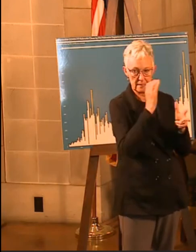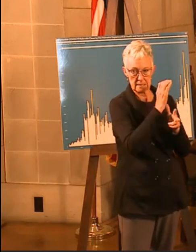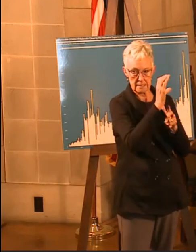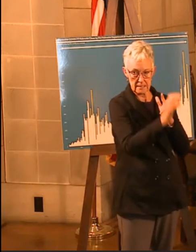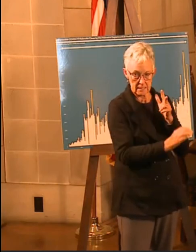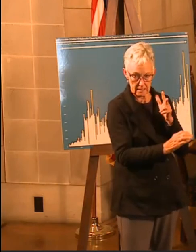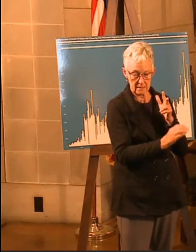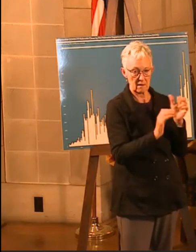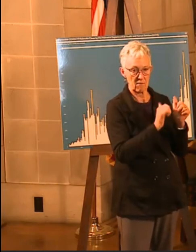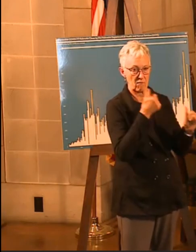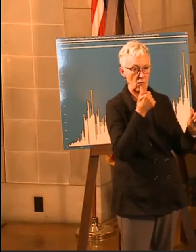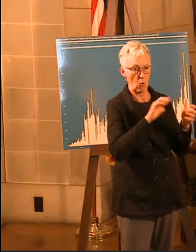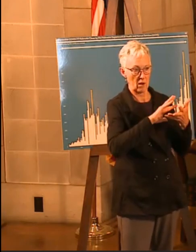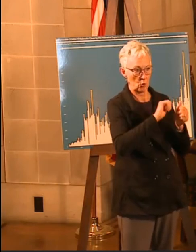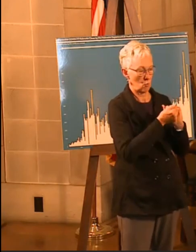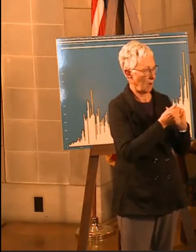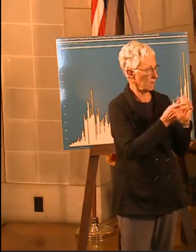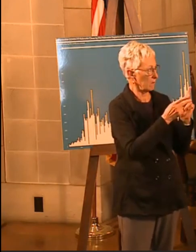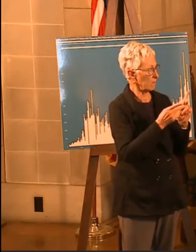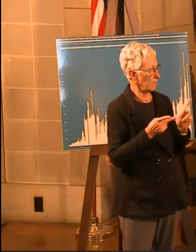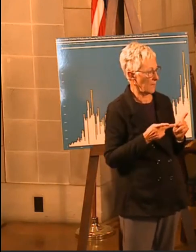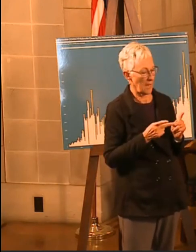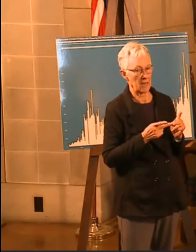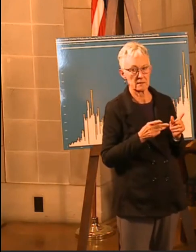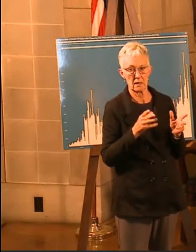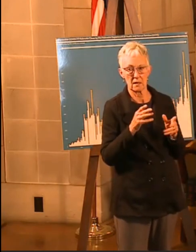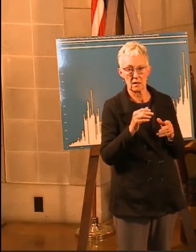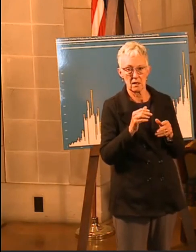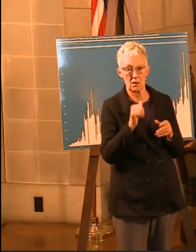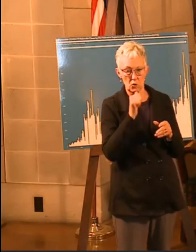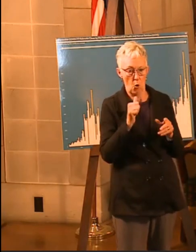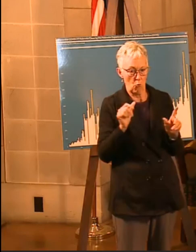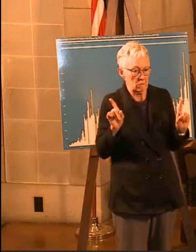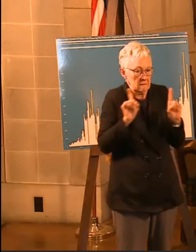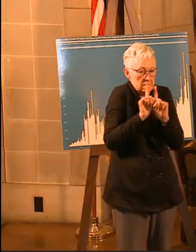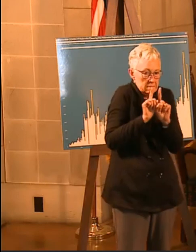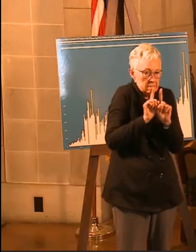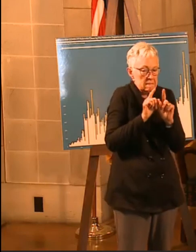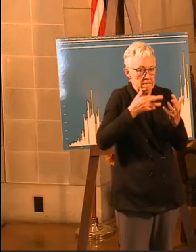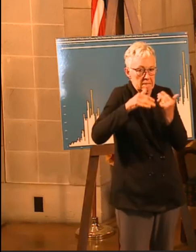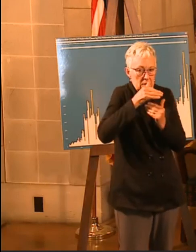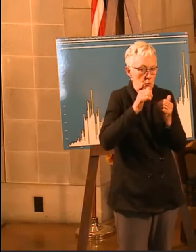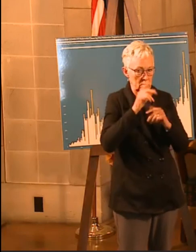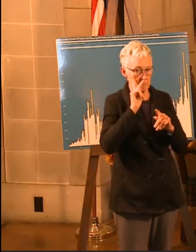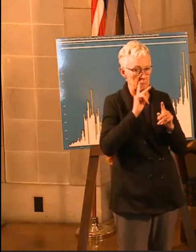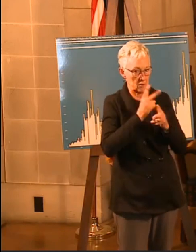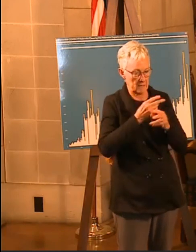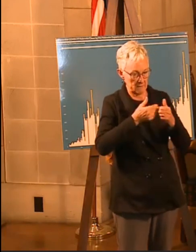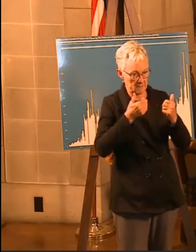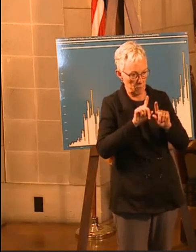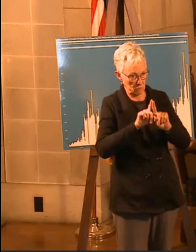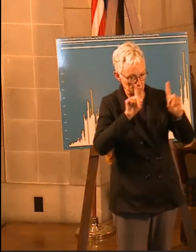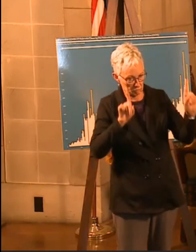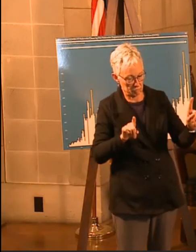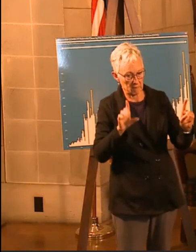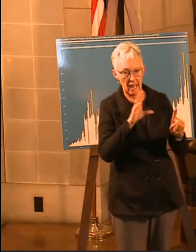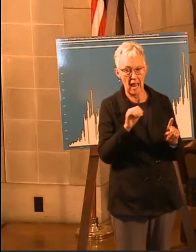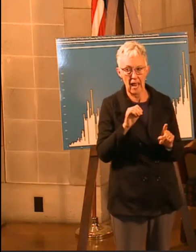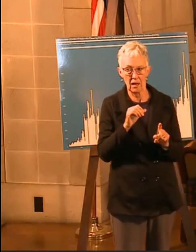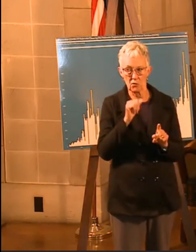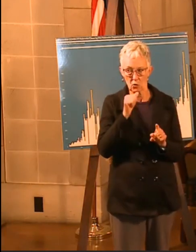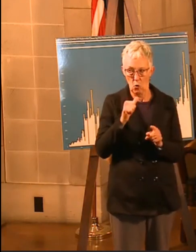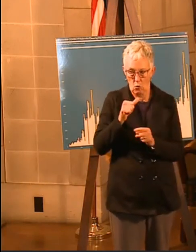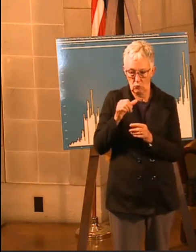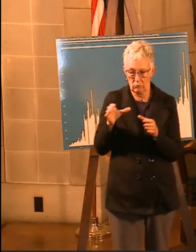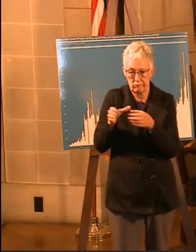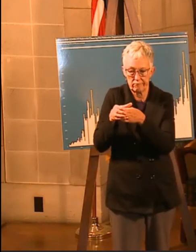feet of other people because that's going to slow the spread of the virus. This is vital for us to be able to preserve our hospital system. And it's not just about the